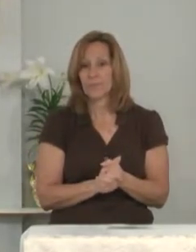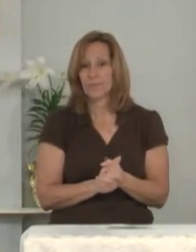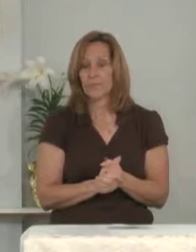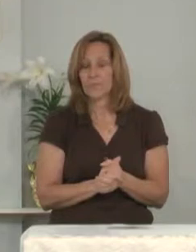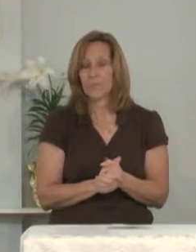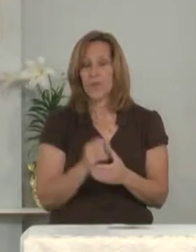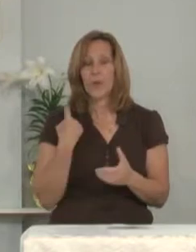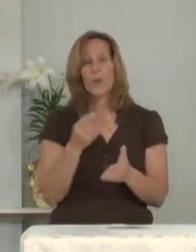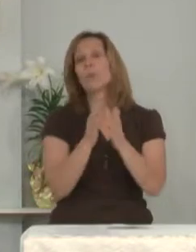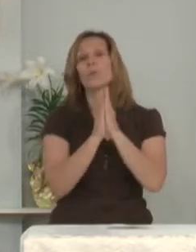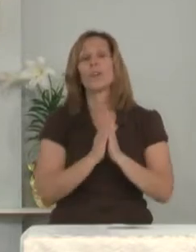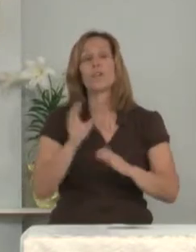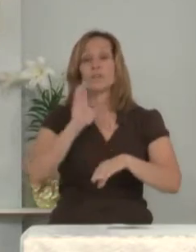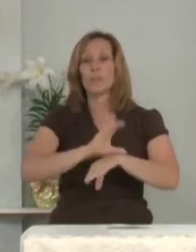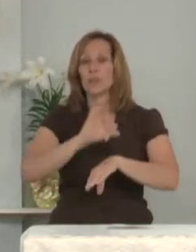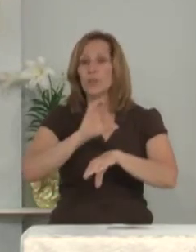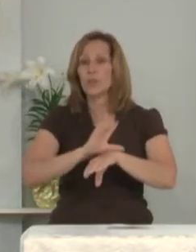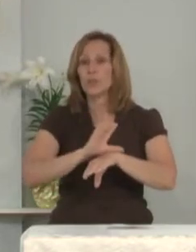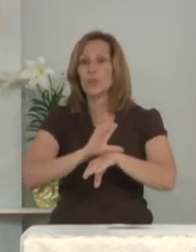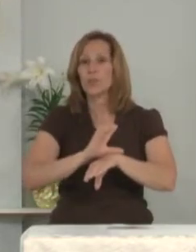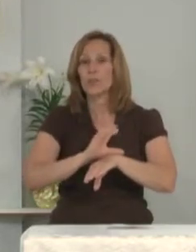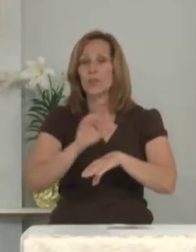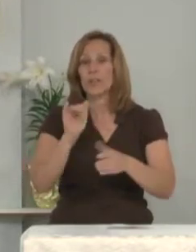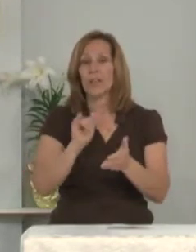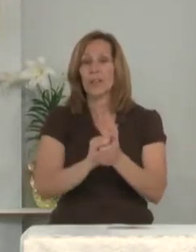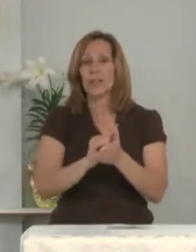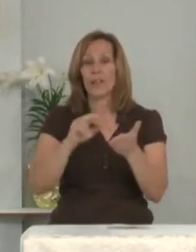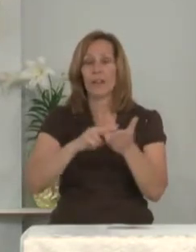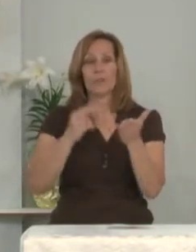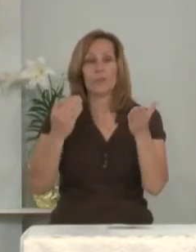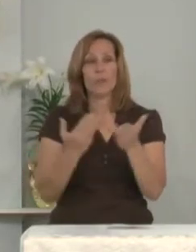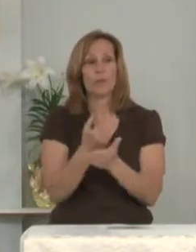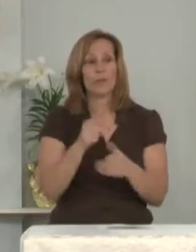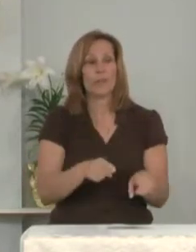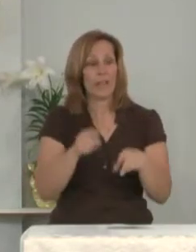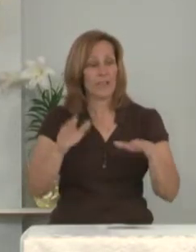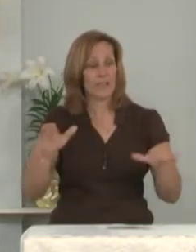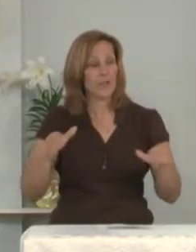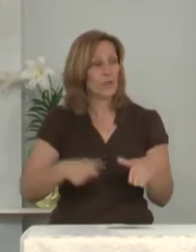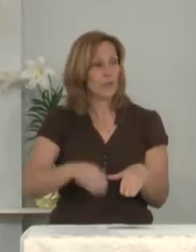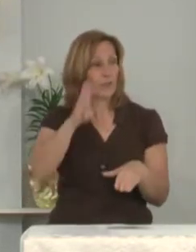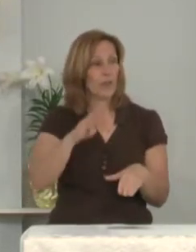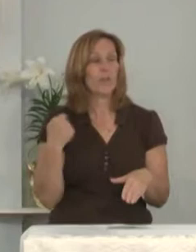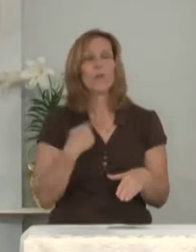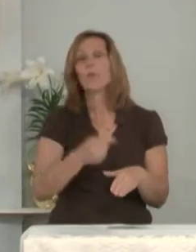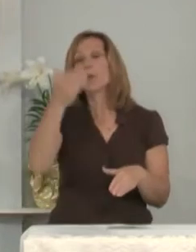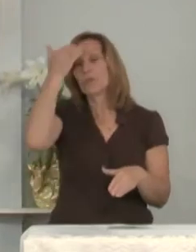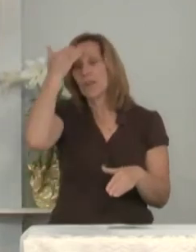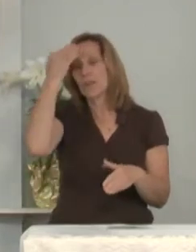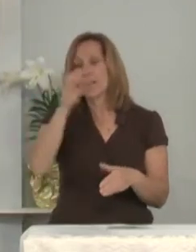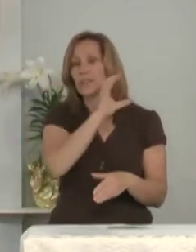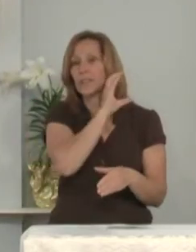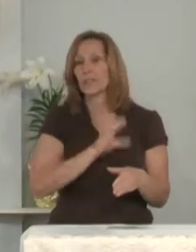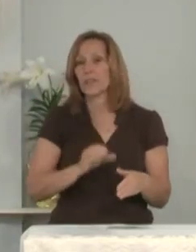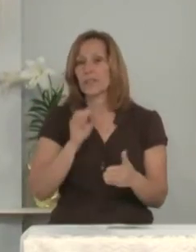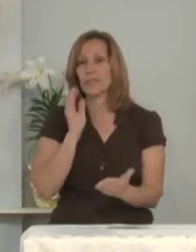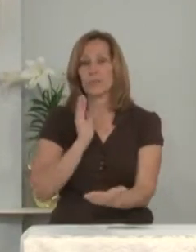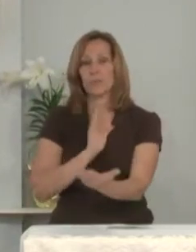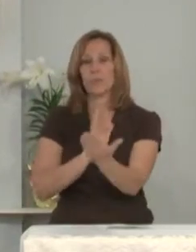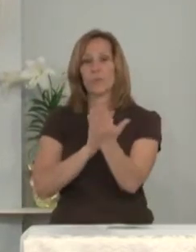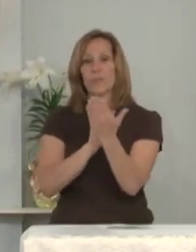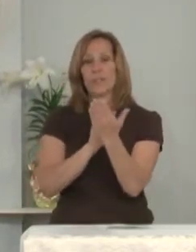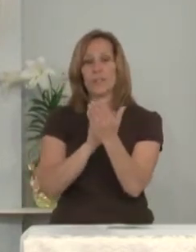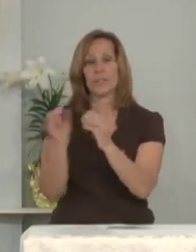We pray for the church that reborn as children of God, we recognize Christ's presence